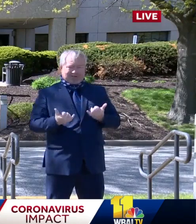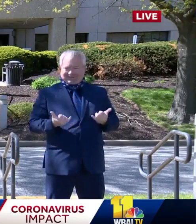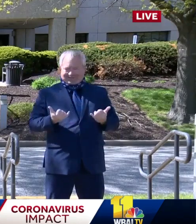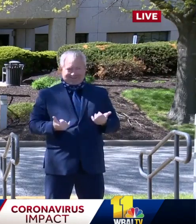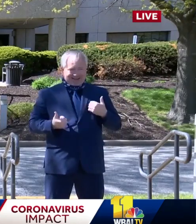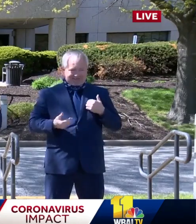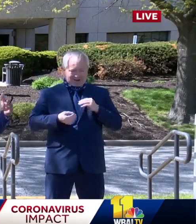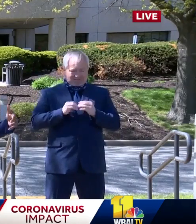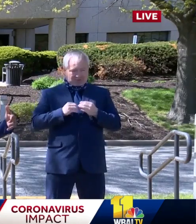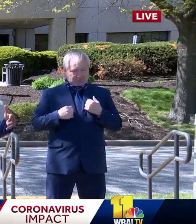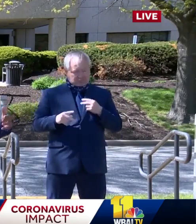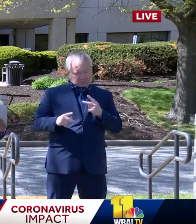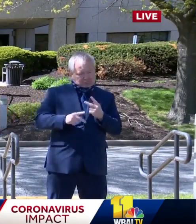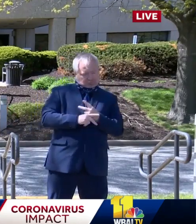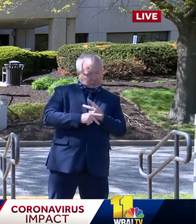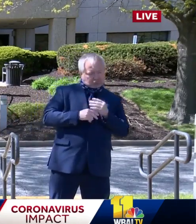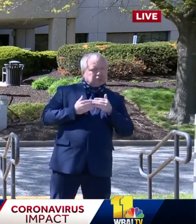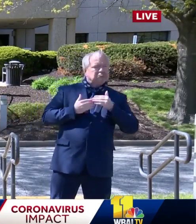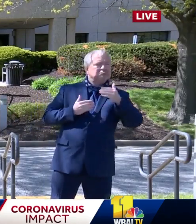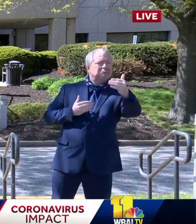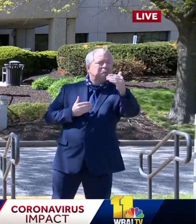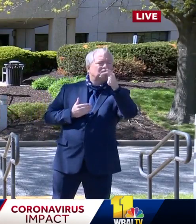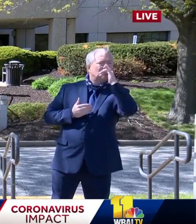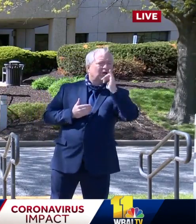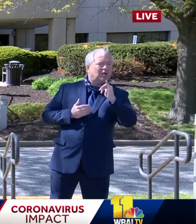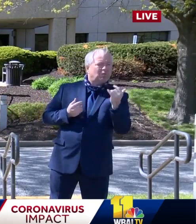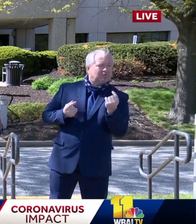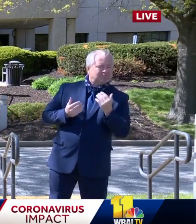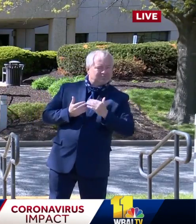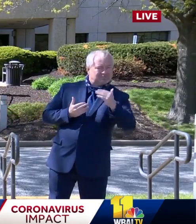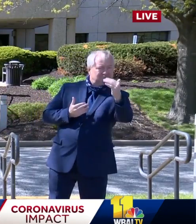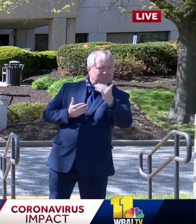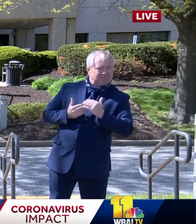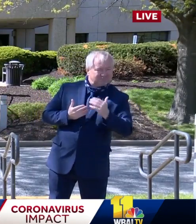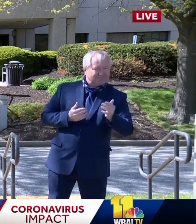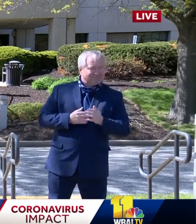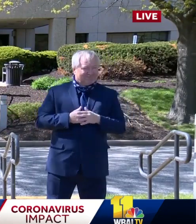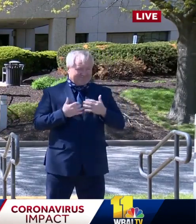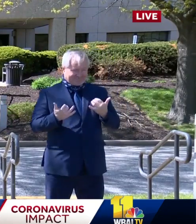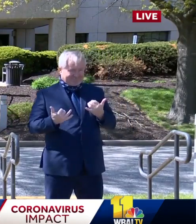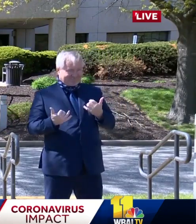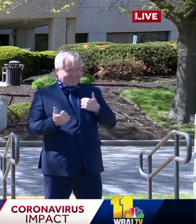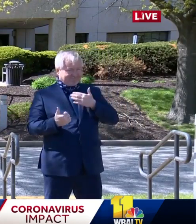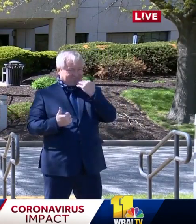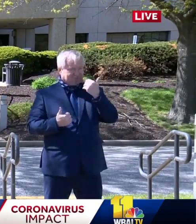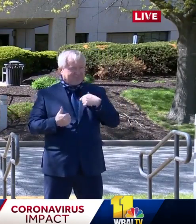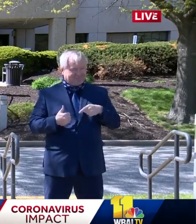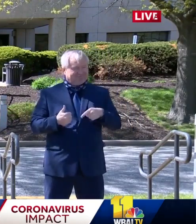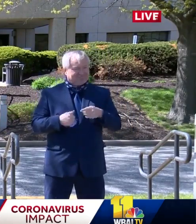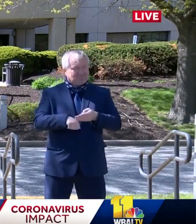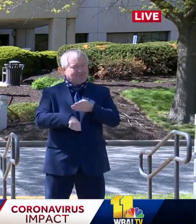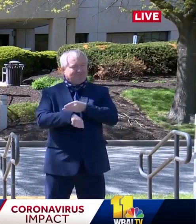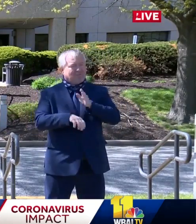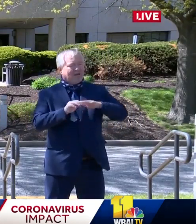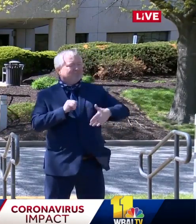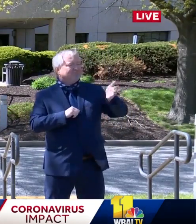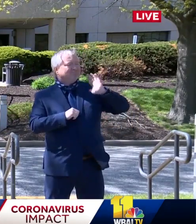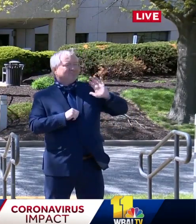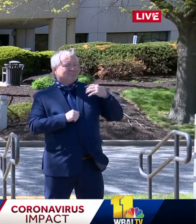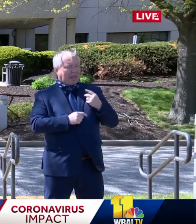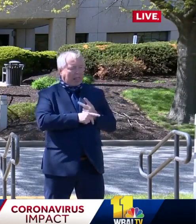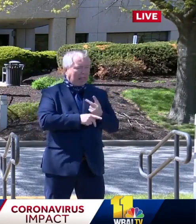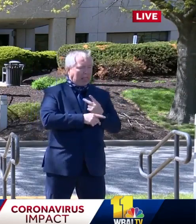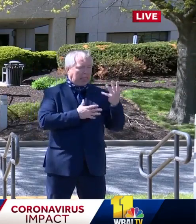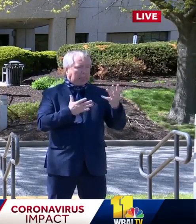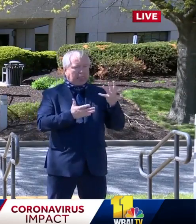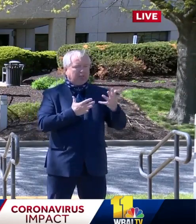to understand now in our communities better than we were a few weeks ago. As we expand our testing capacity outside